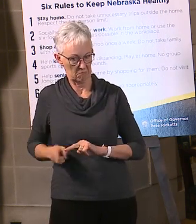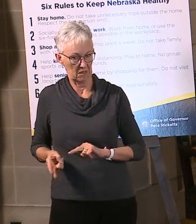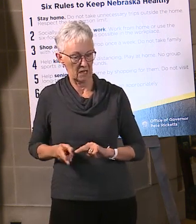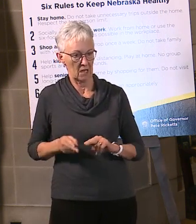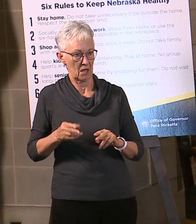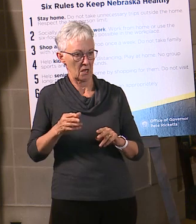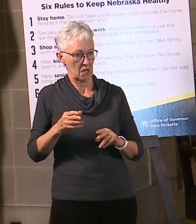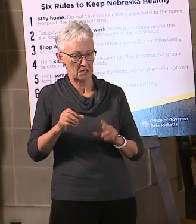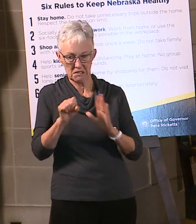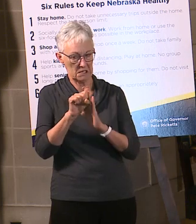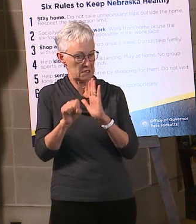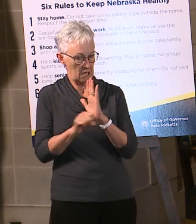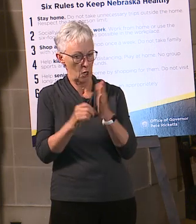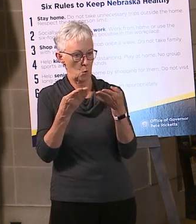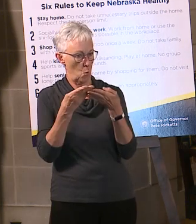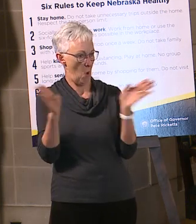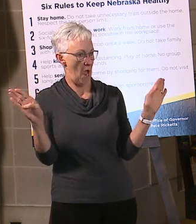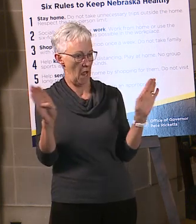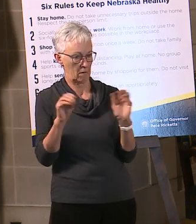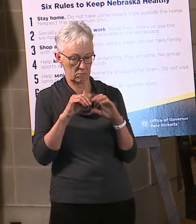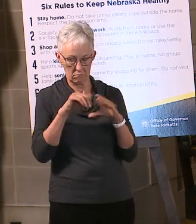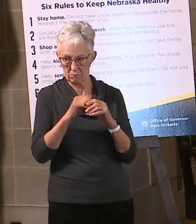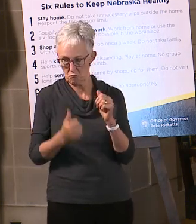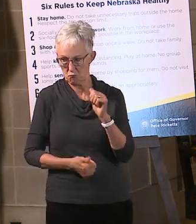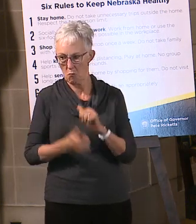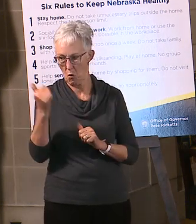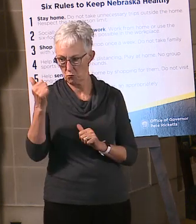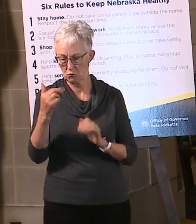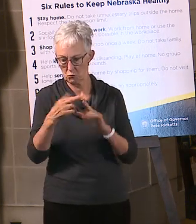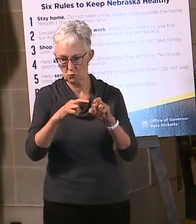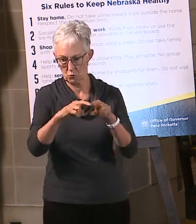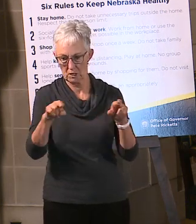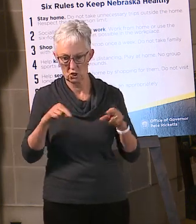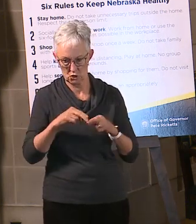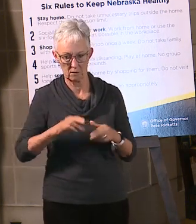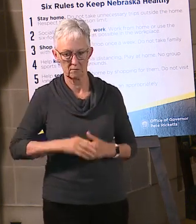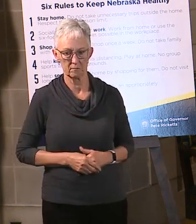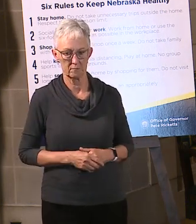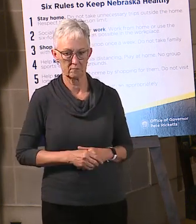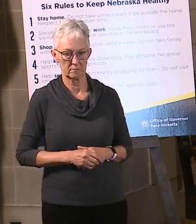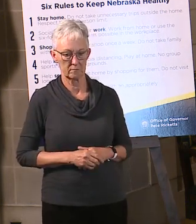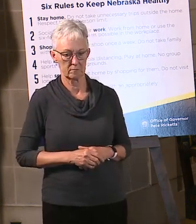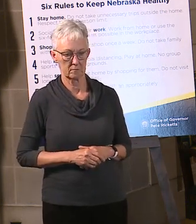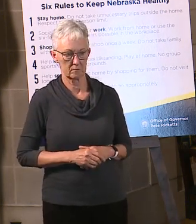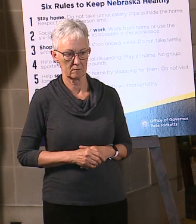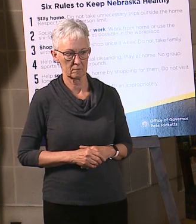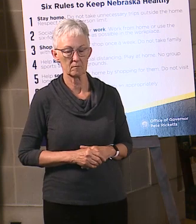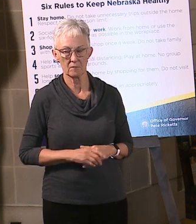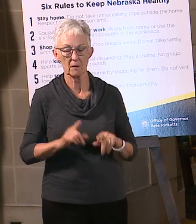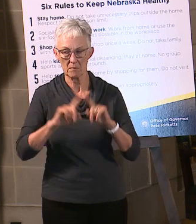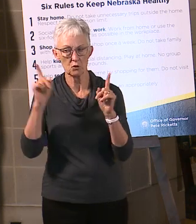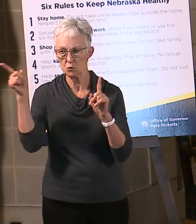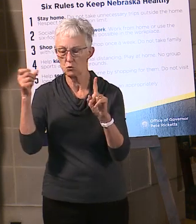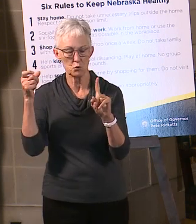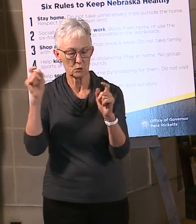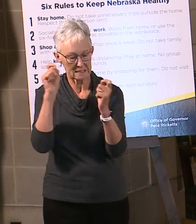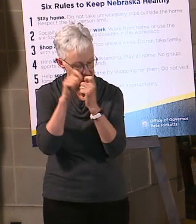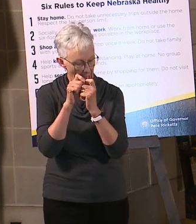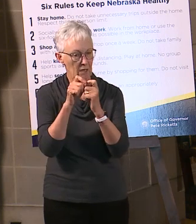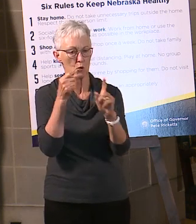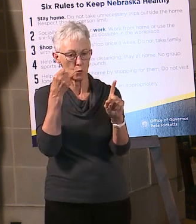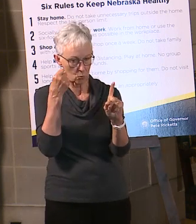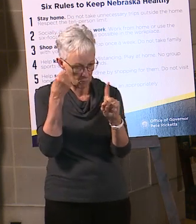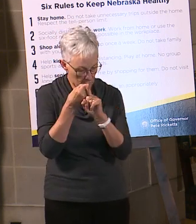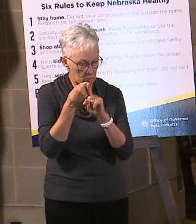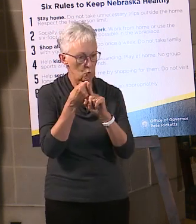in different regions. So we actually are seeing those rates decline. But you've exactly hit the tail or hit the nail